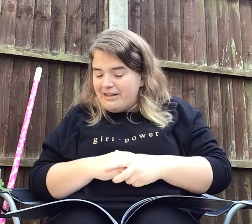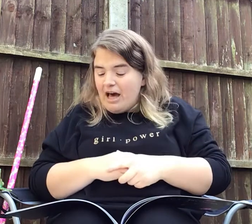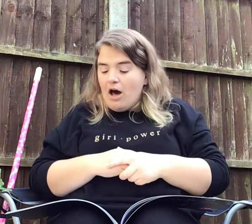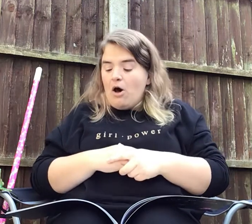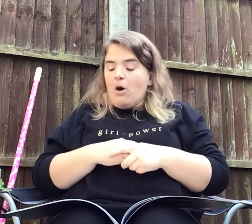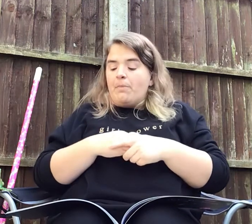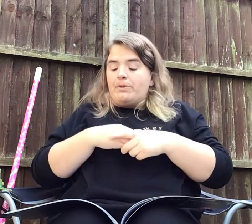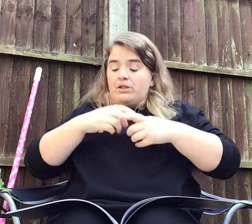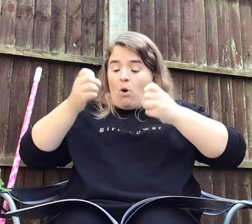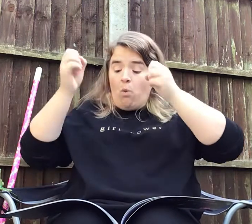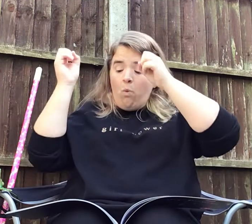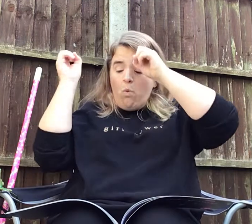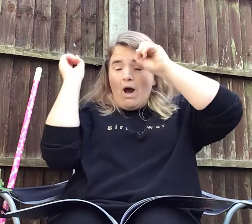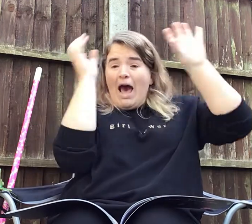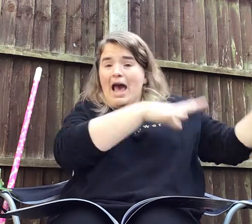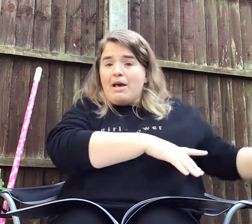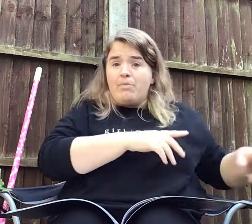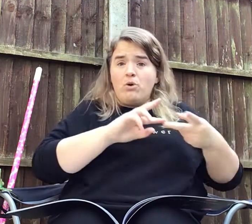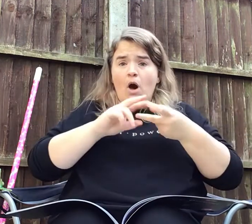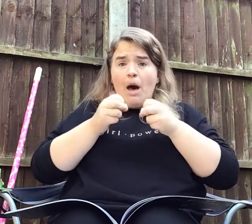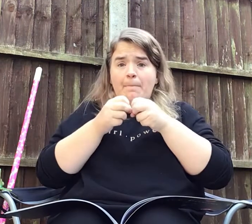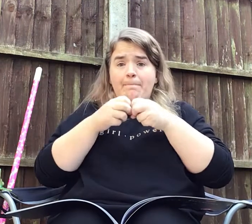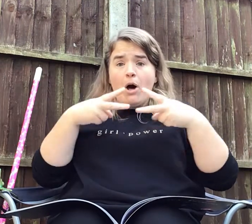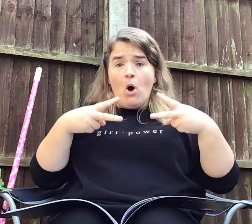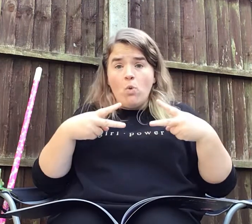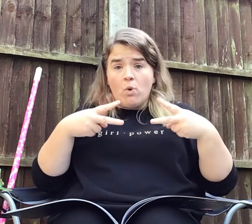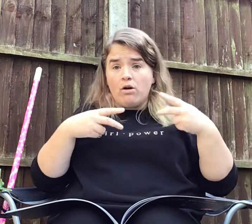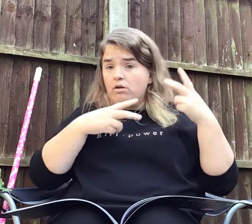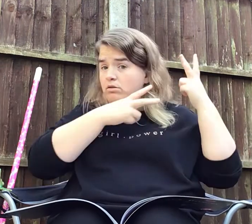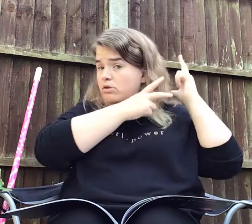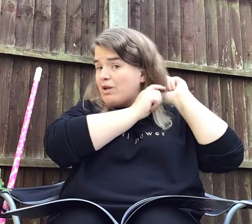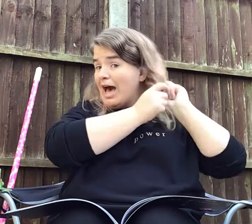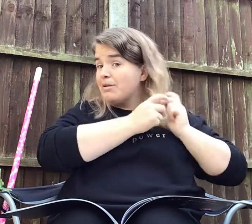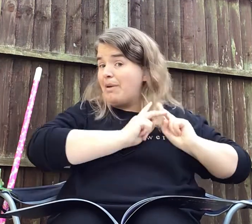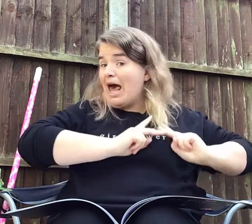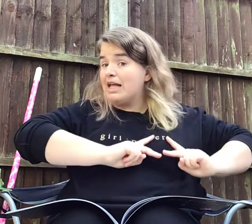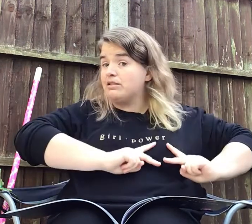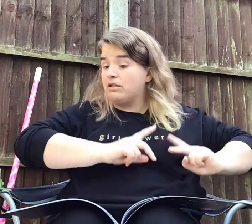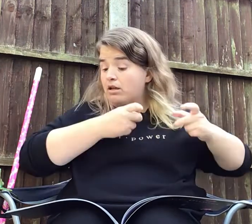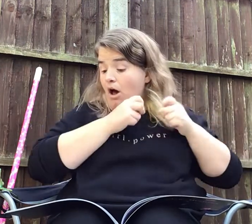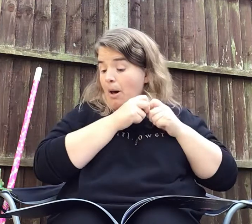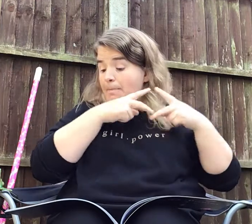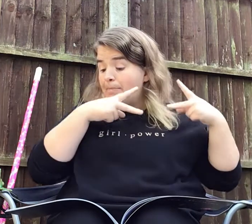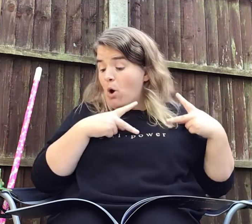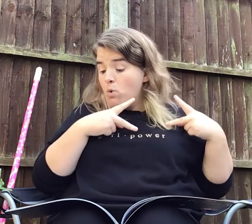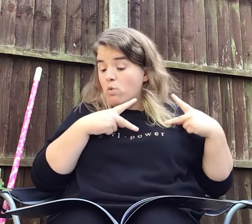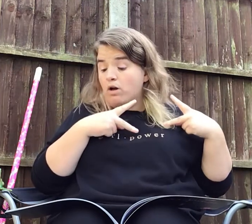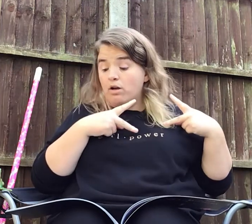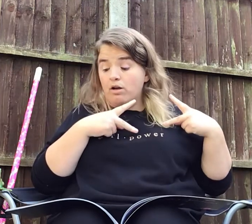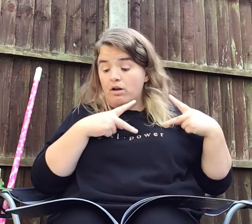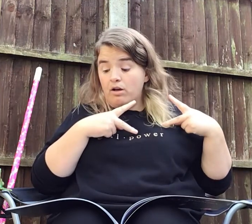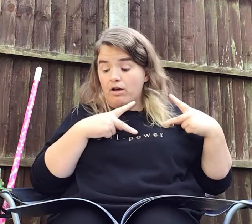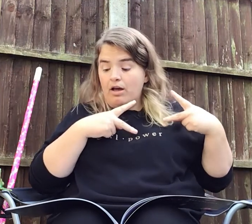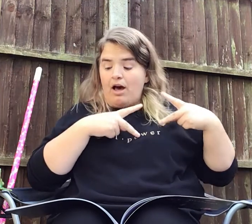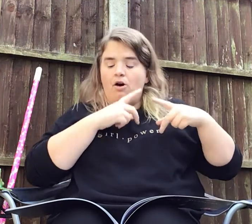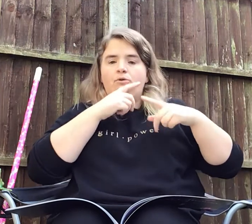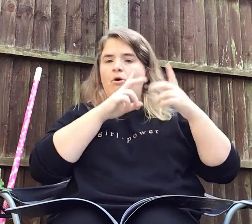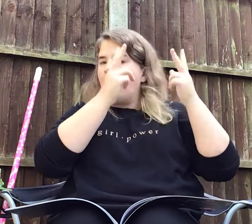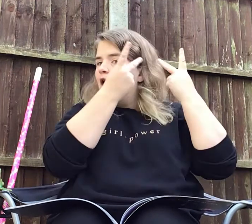But away blew her bow. It had a plait. Her bow. From her